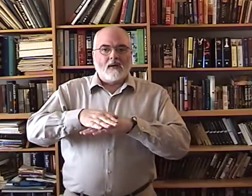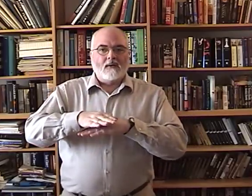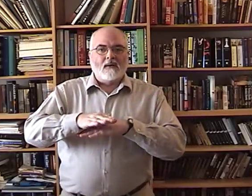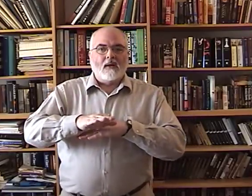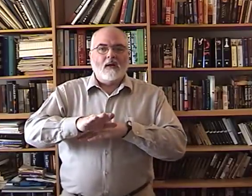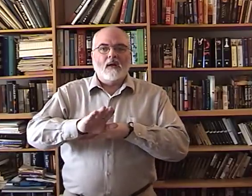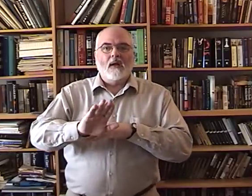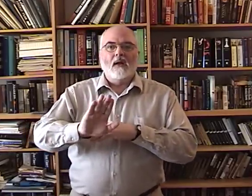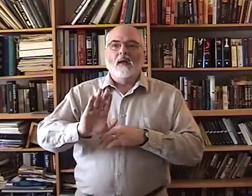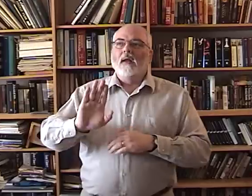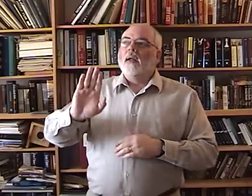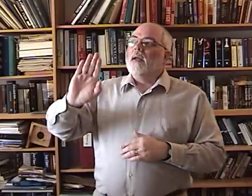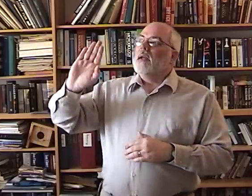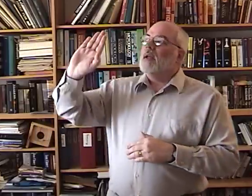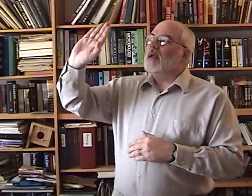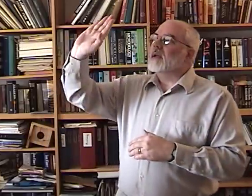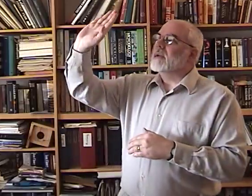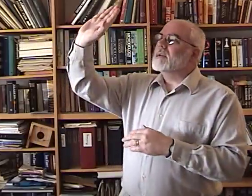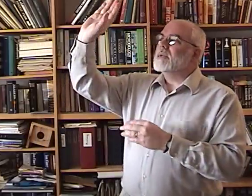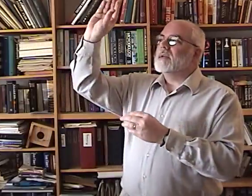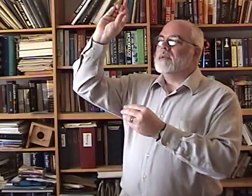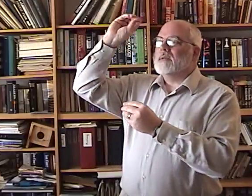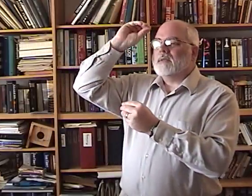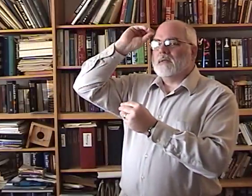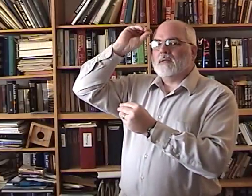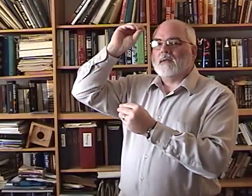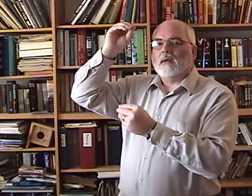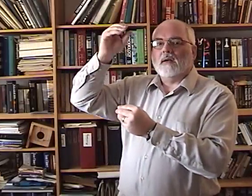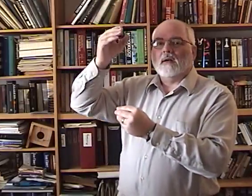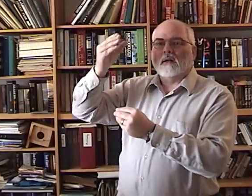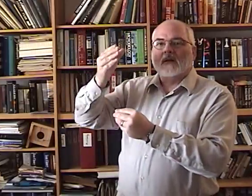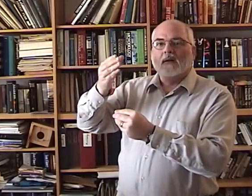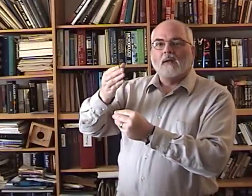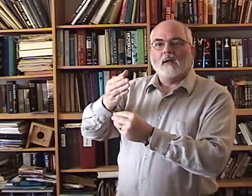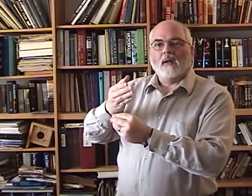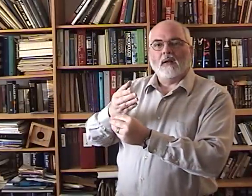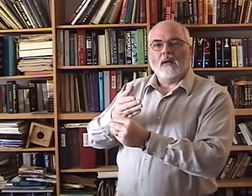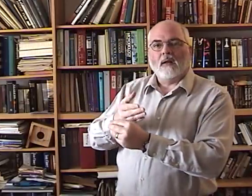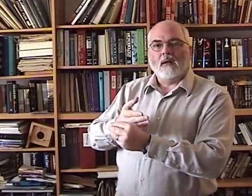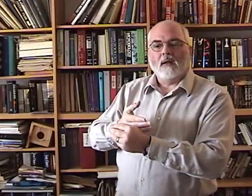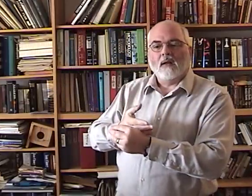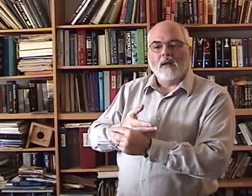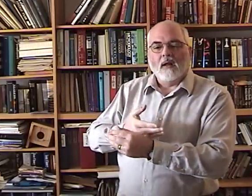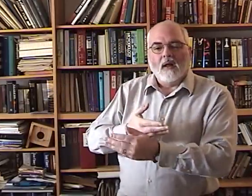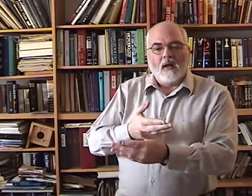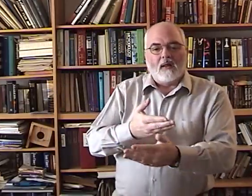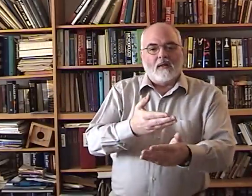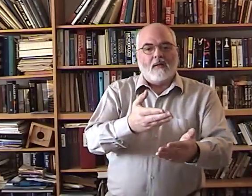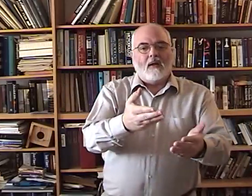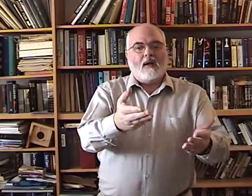his son they